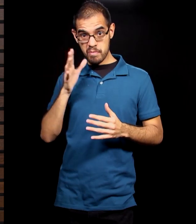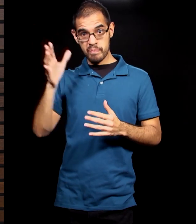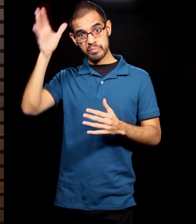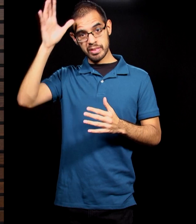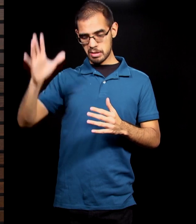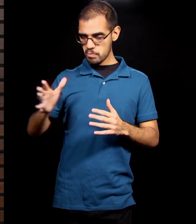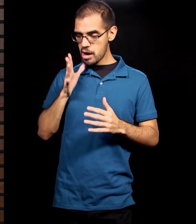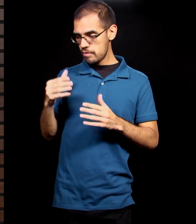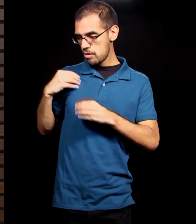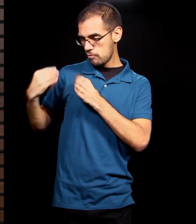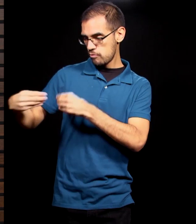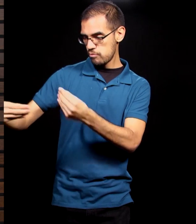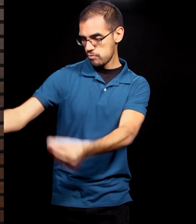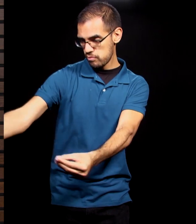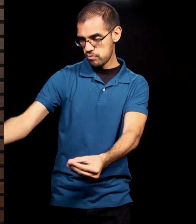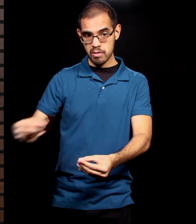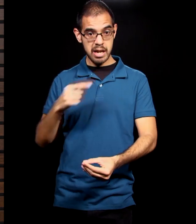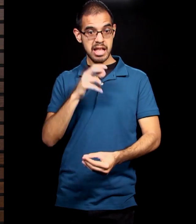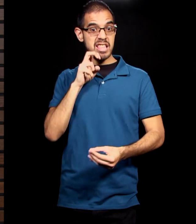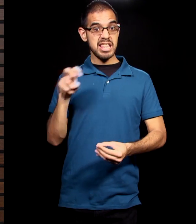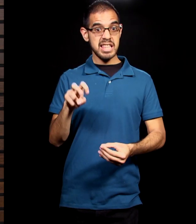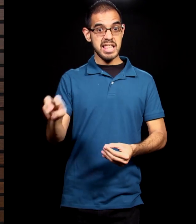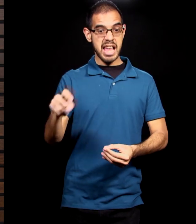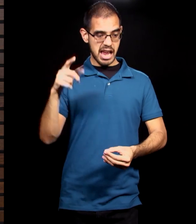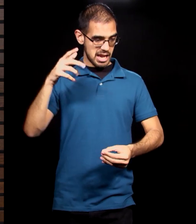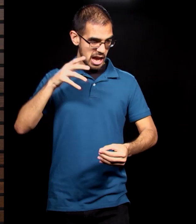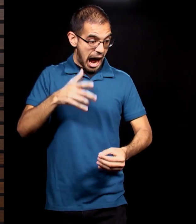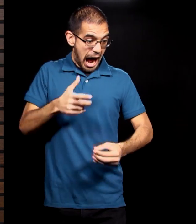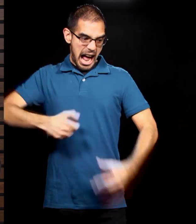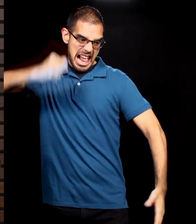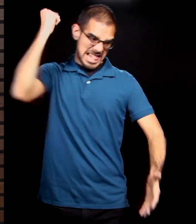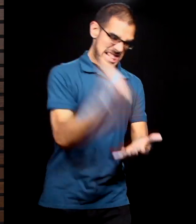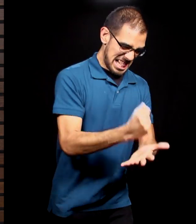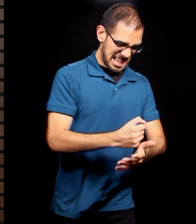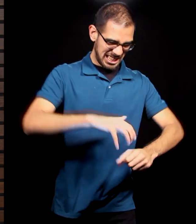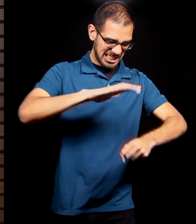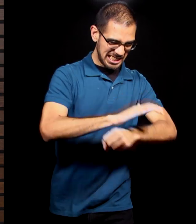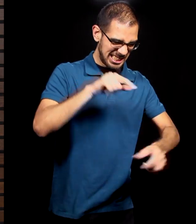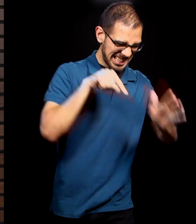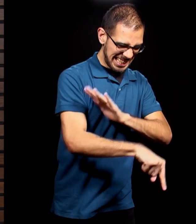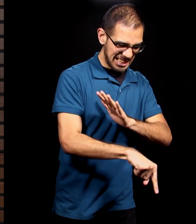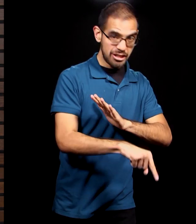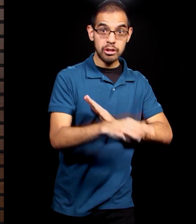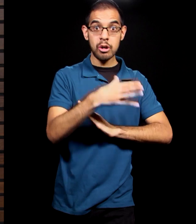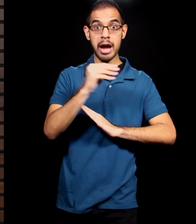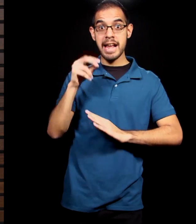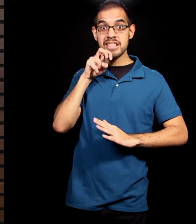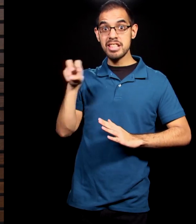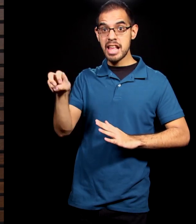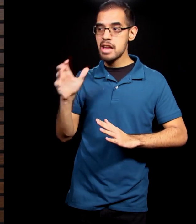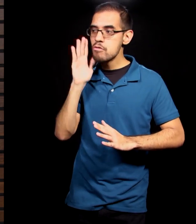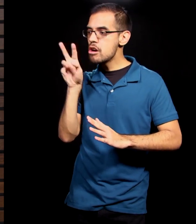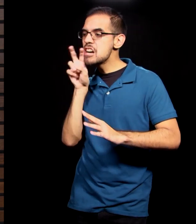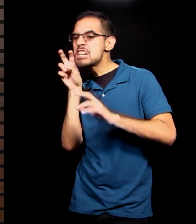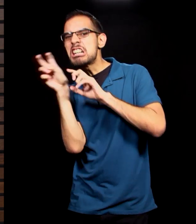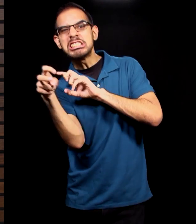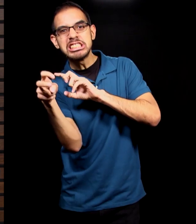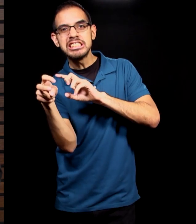your head and you will strike his heel. What an interesting passage that we find ourselves in this morning, just